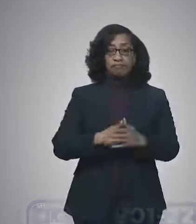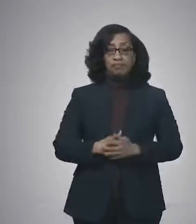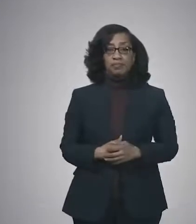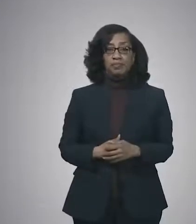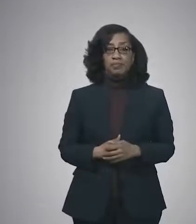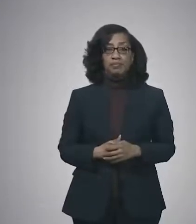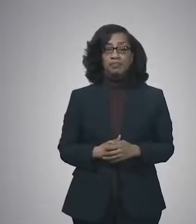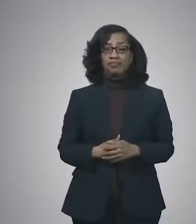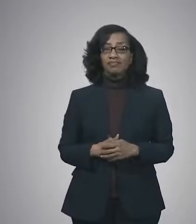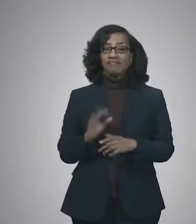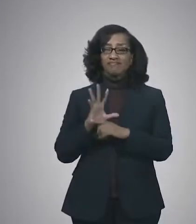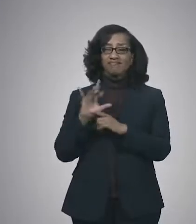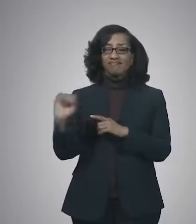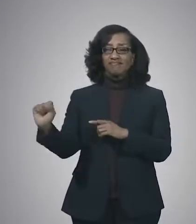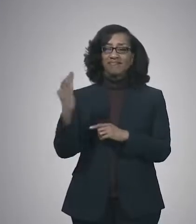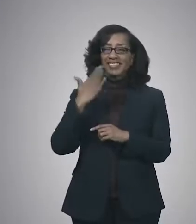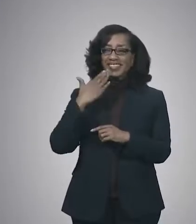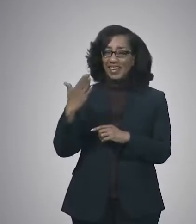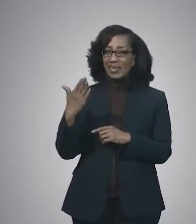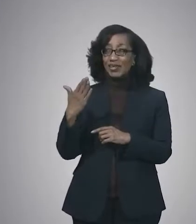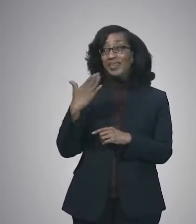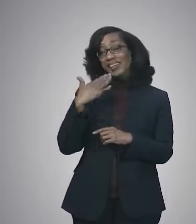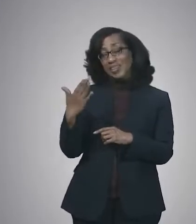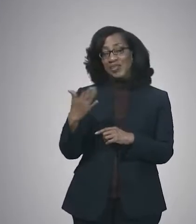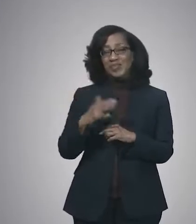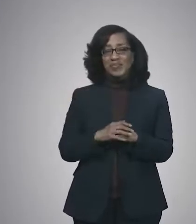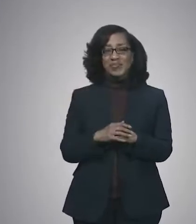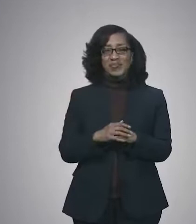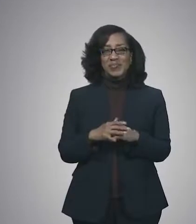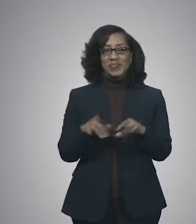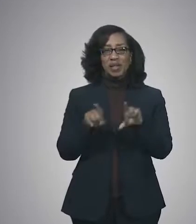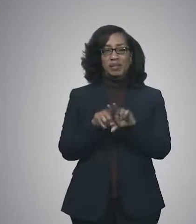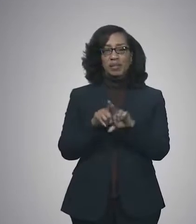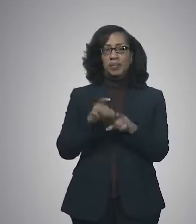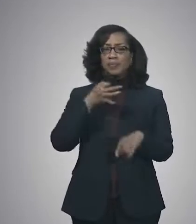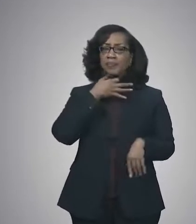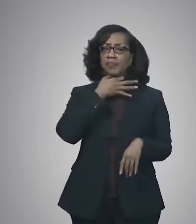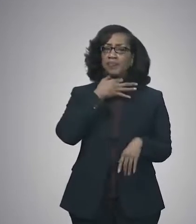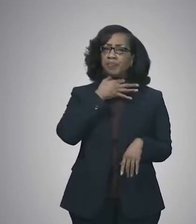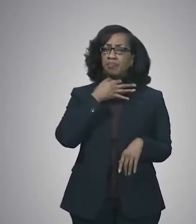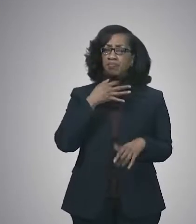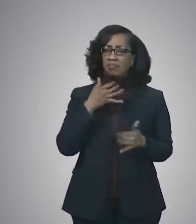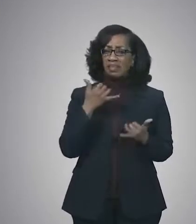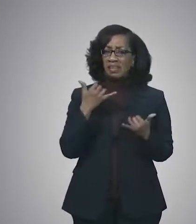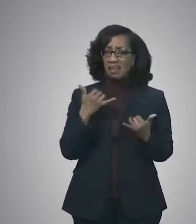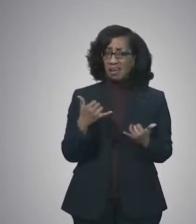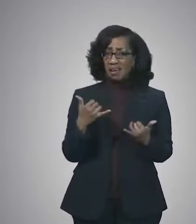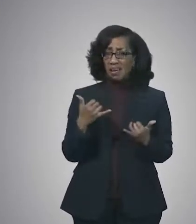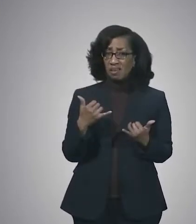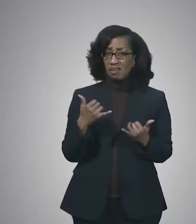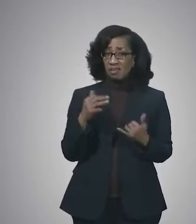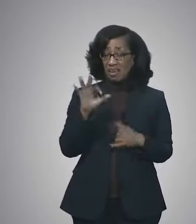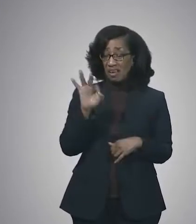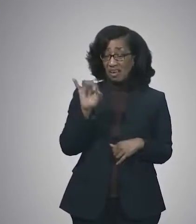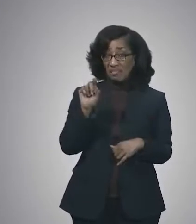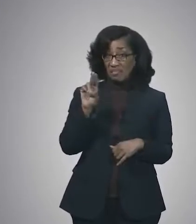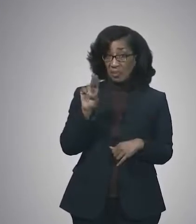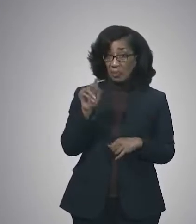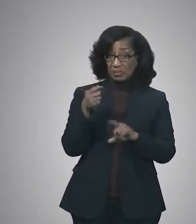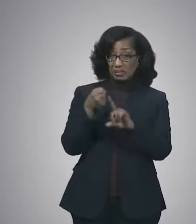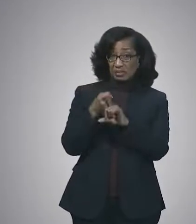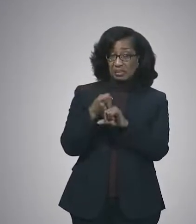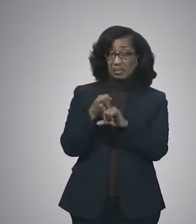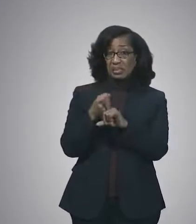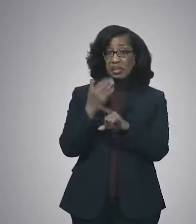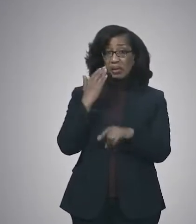Super, thank you, and thank you. I also am wondering, now that we're sort of in the midst of flu season, I know there were anecdotes